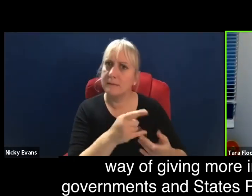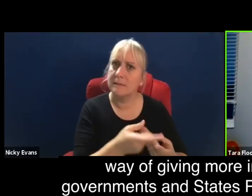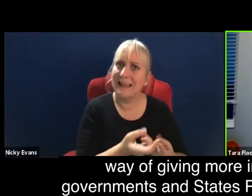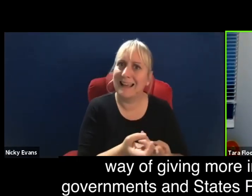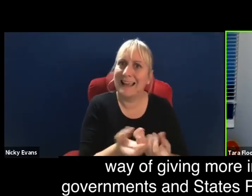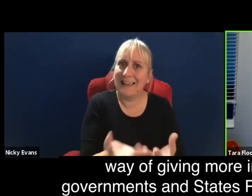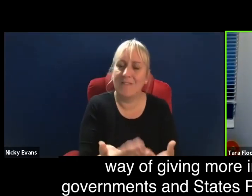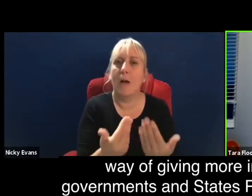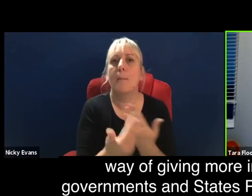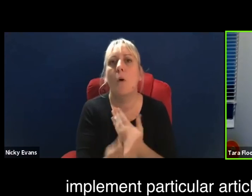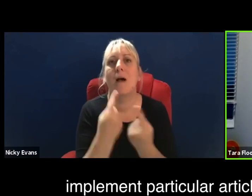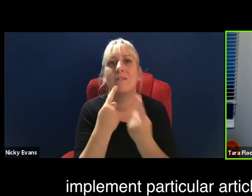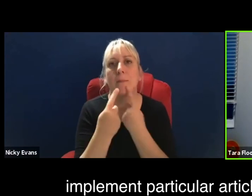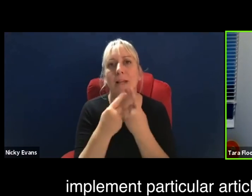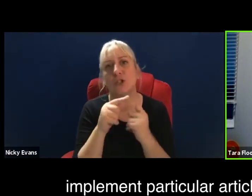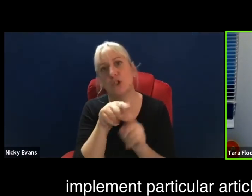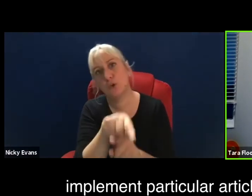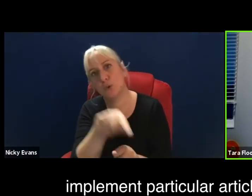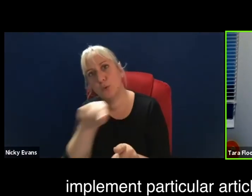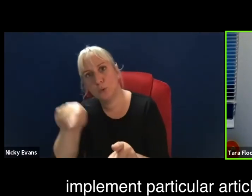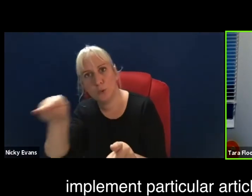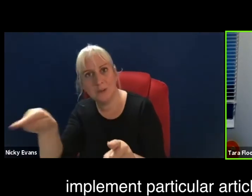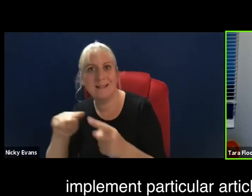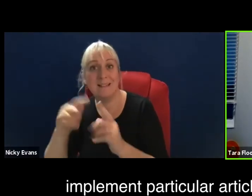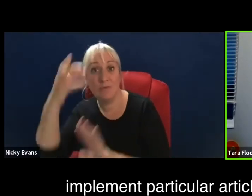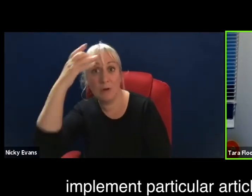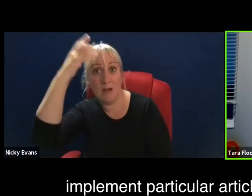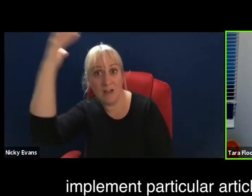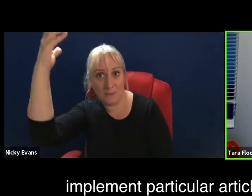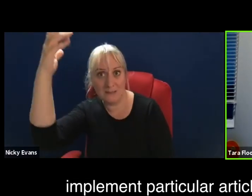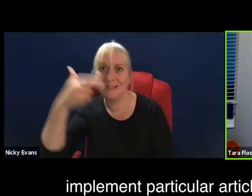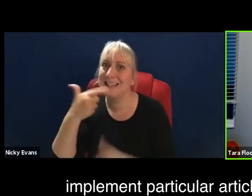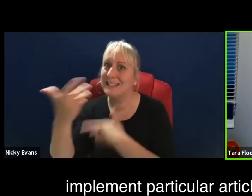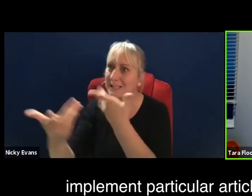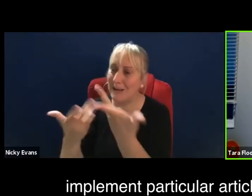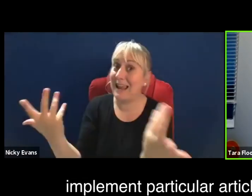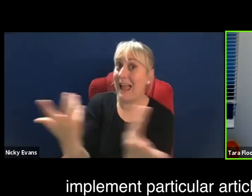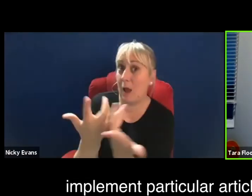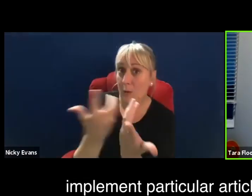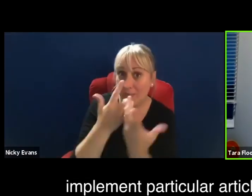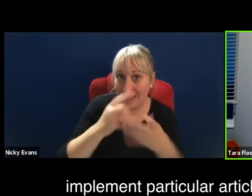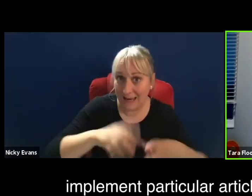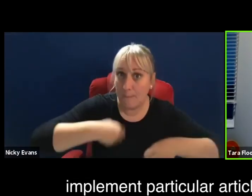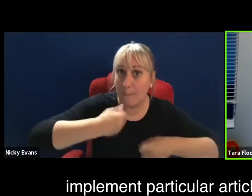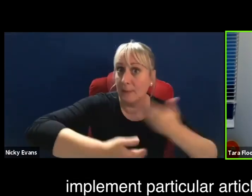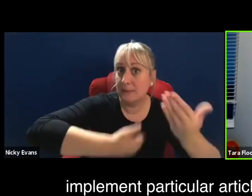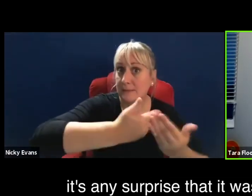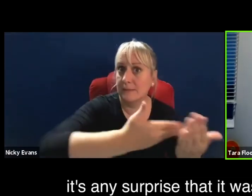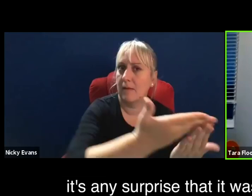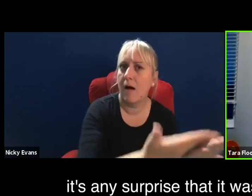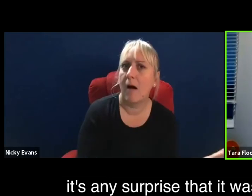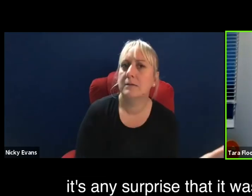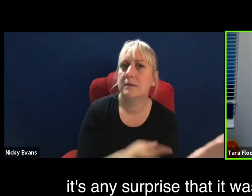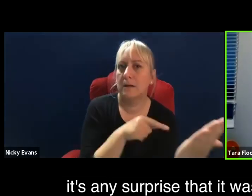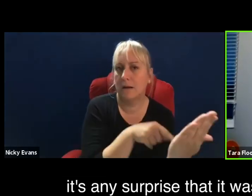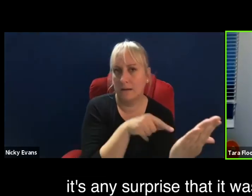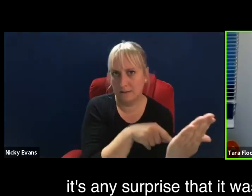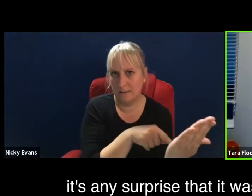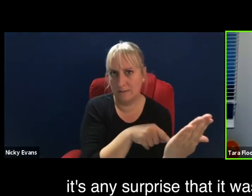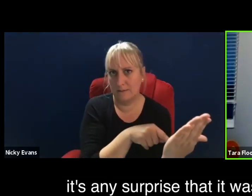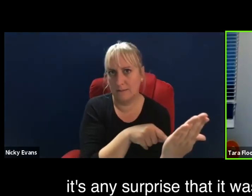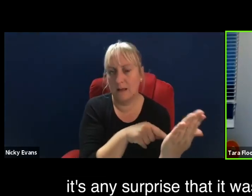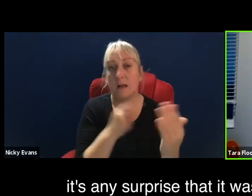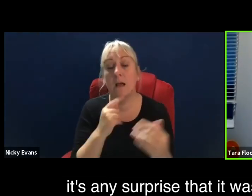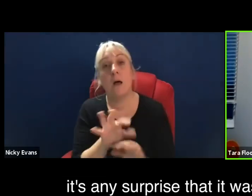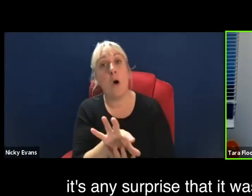to governments and states parties for how they can implement particular articles. But in terms of the optional protocol,